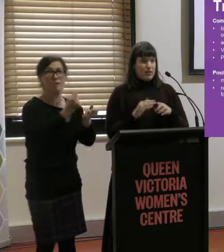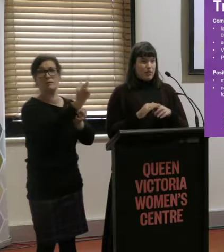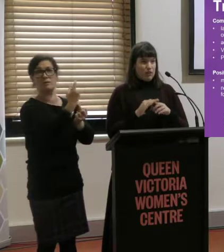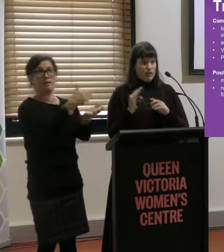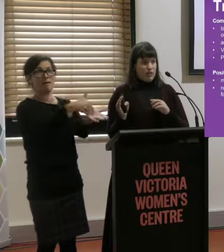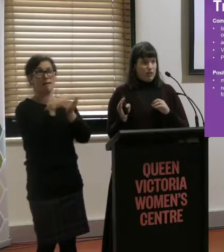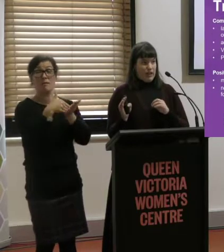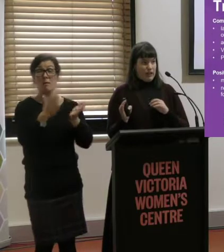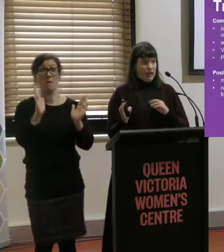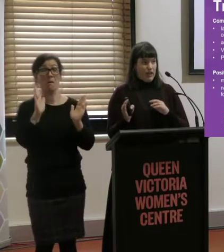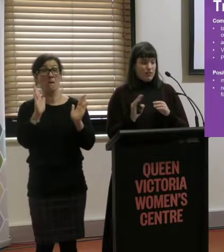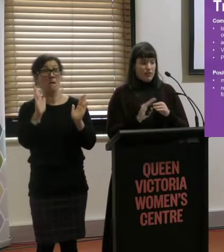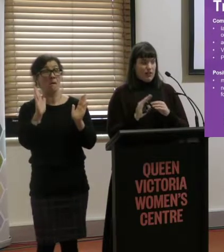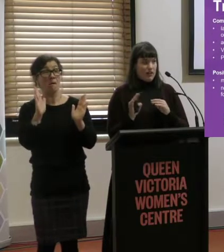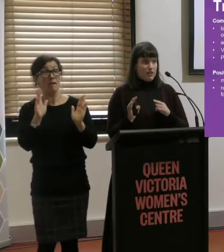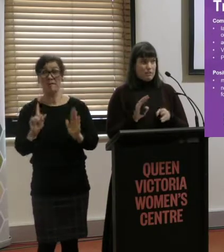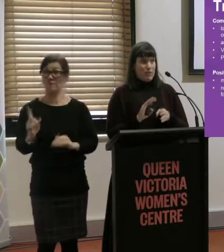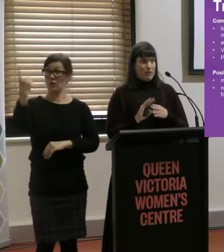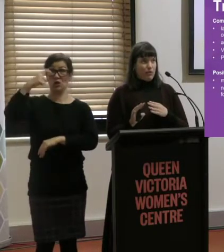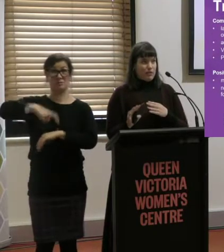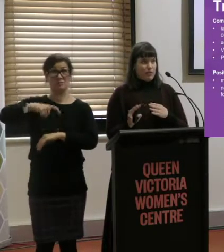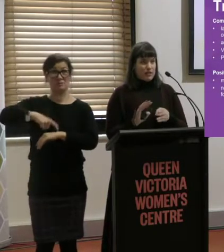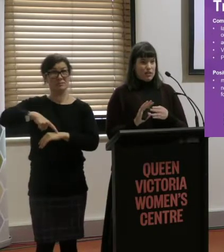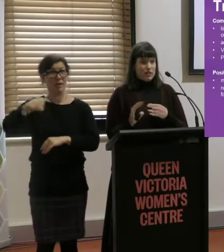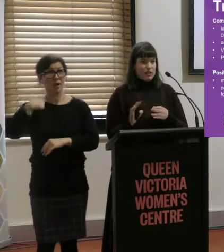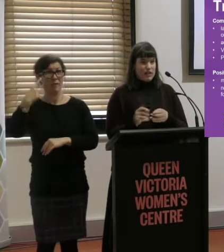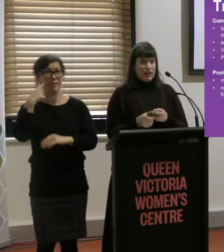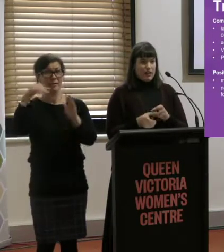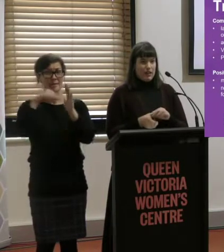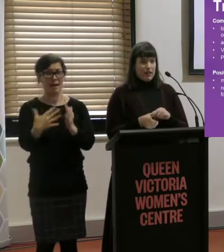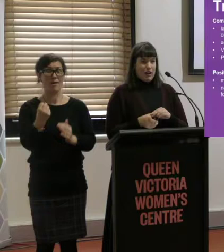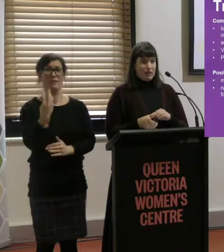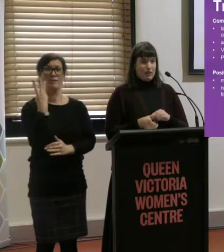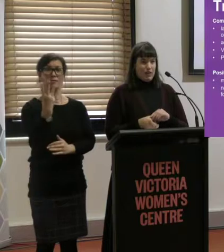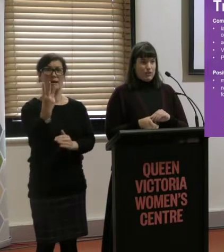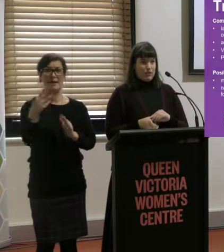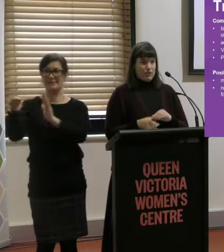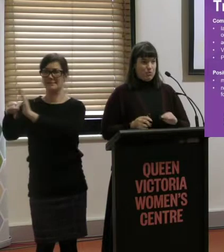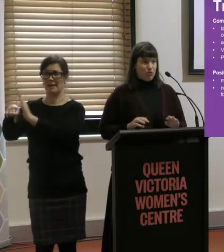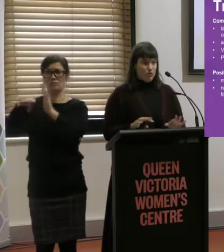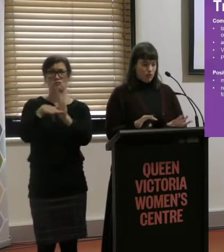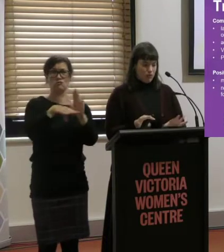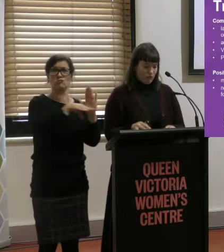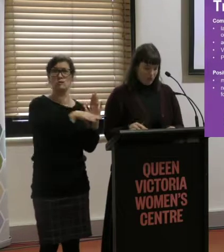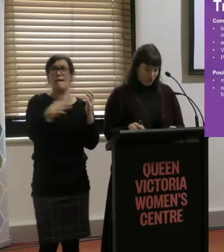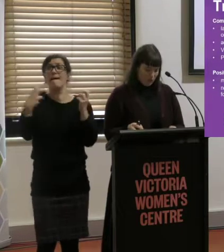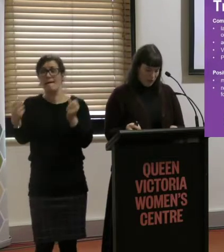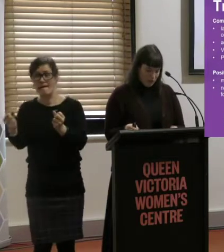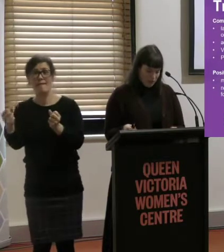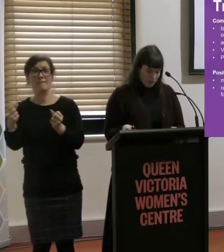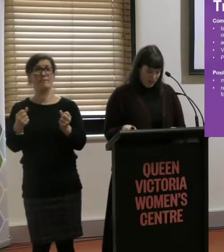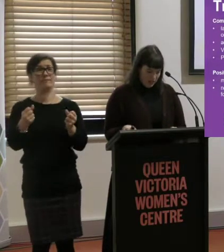they're rolling it out on that line. I think there's maybe three stations that have those accessible roll-off